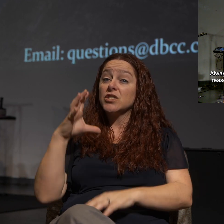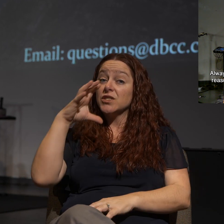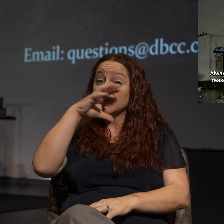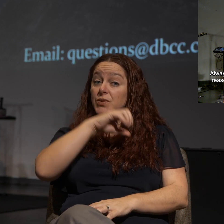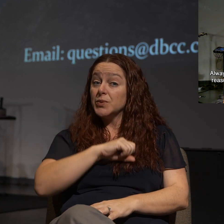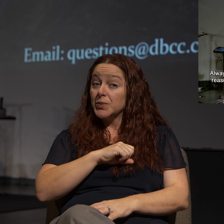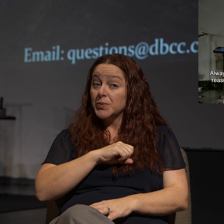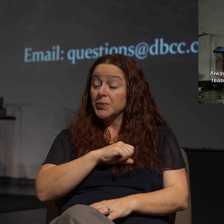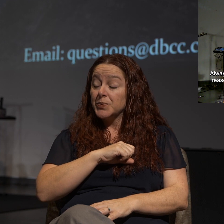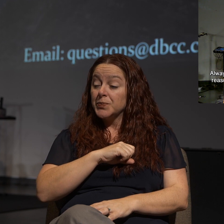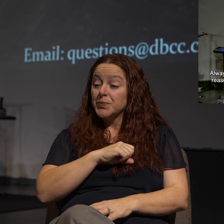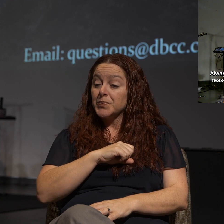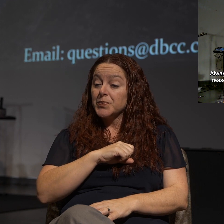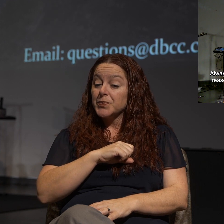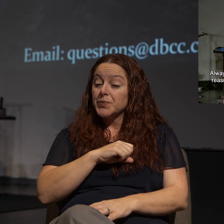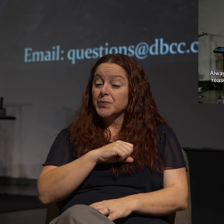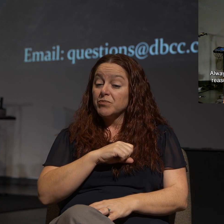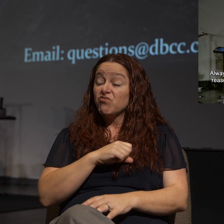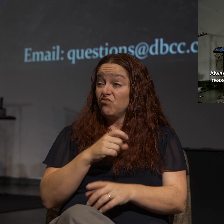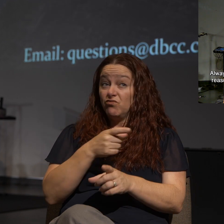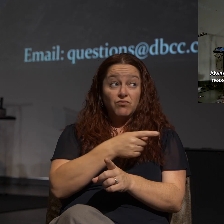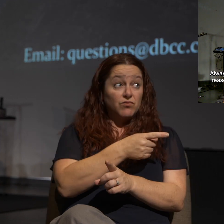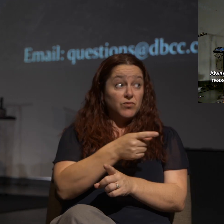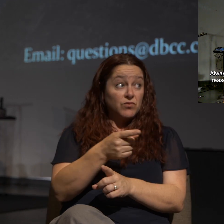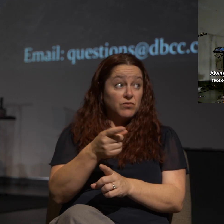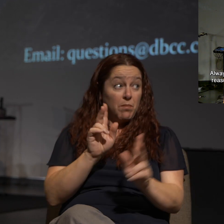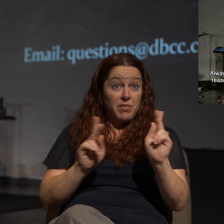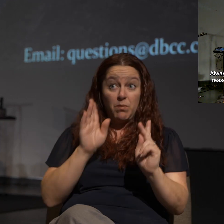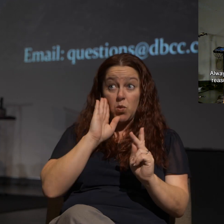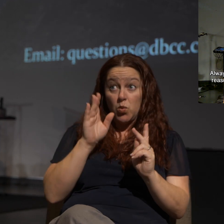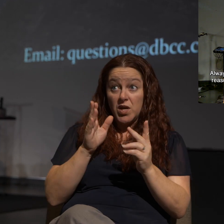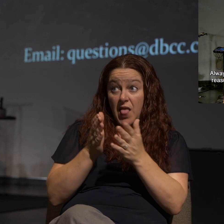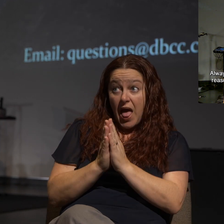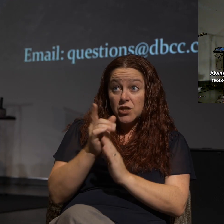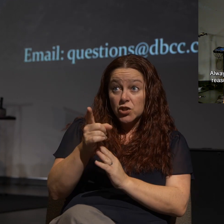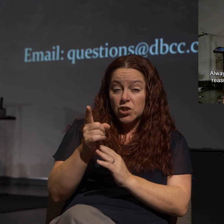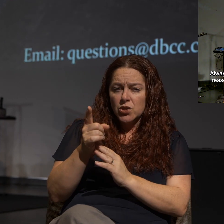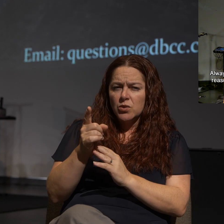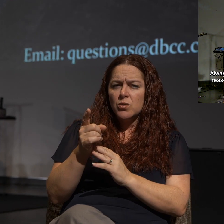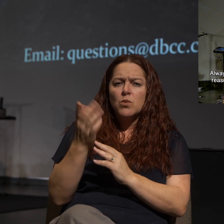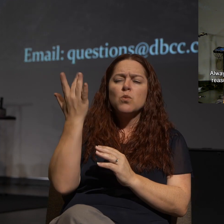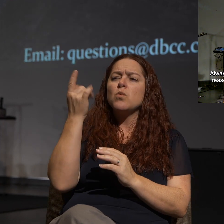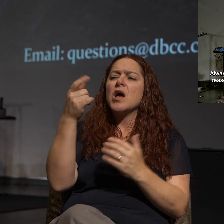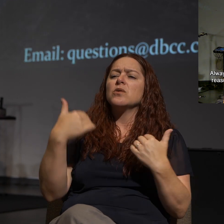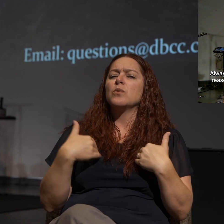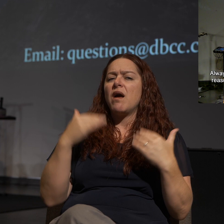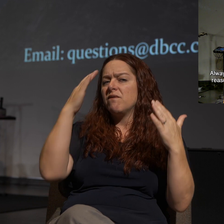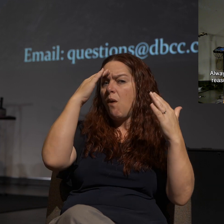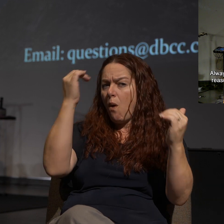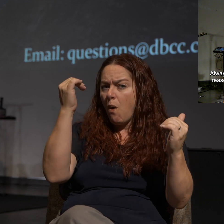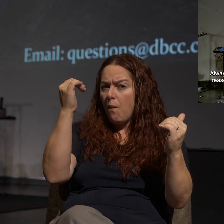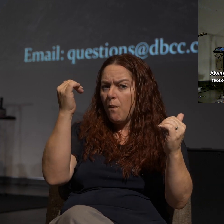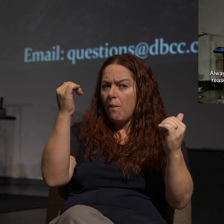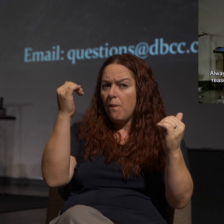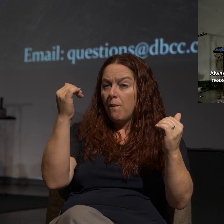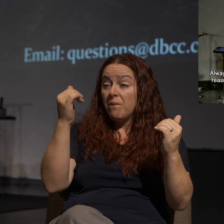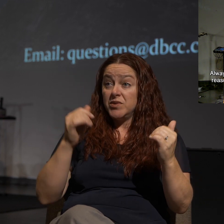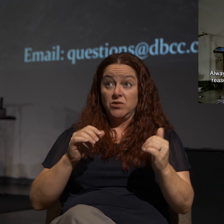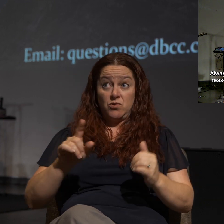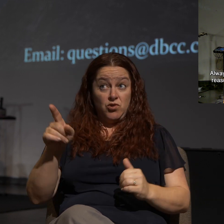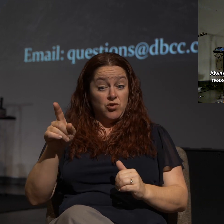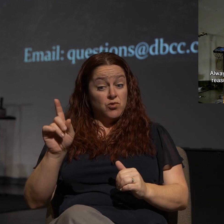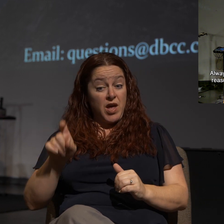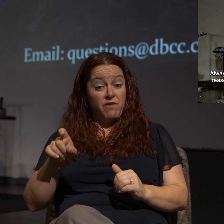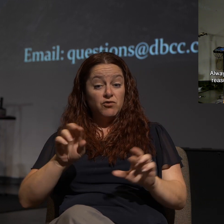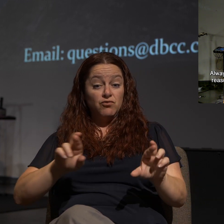that people are going to ask you about why you have hope and you need to have a reason